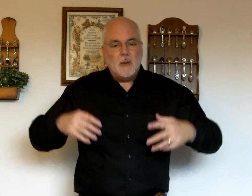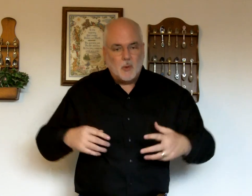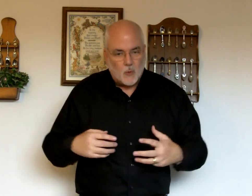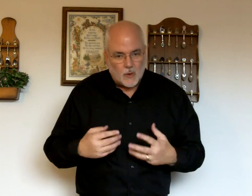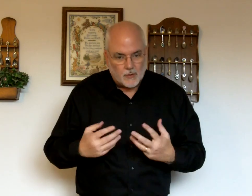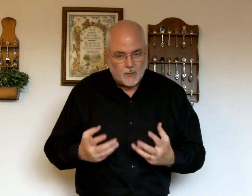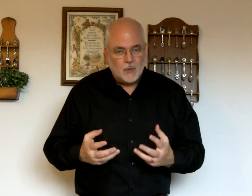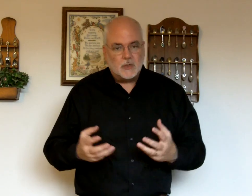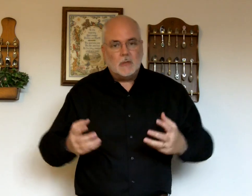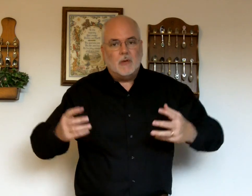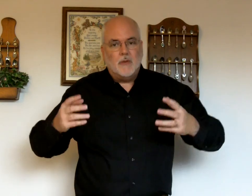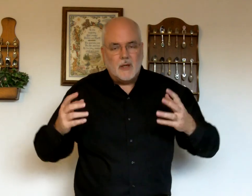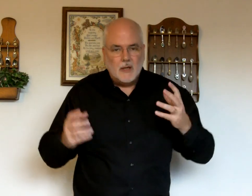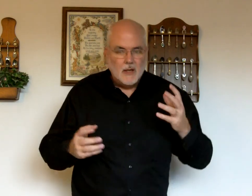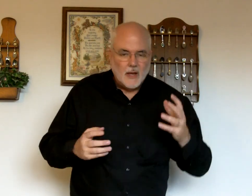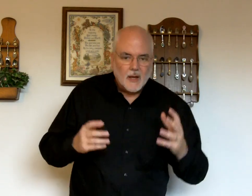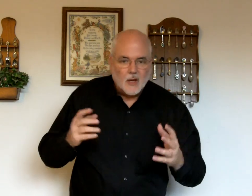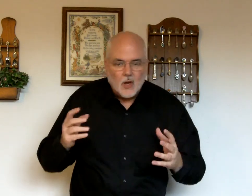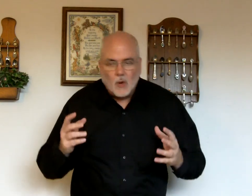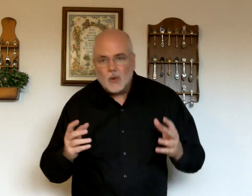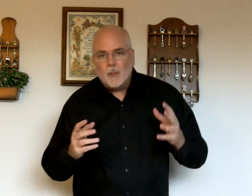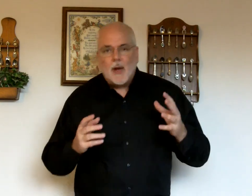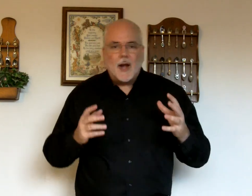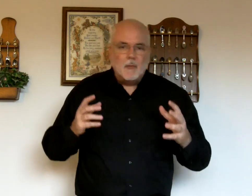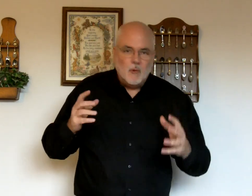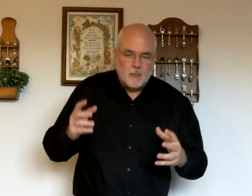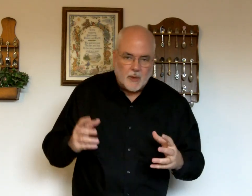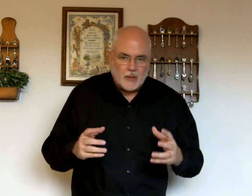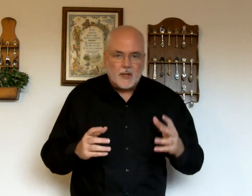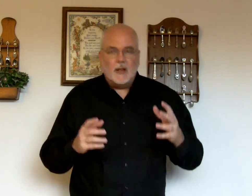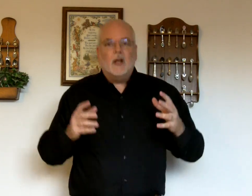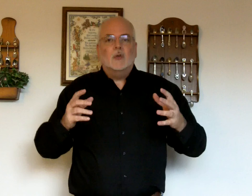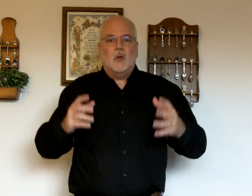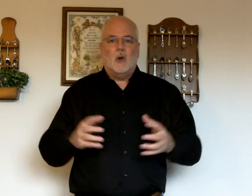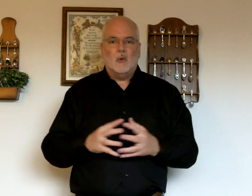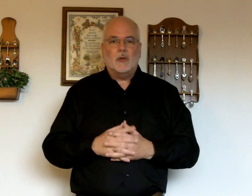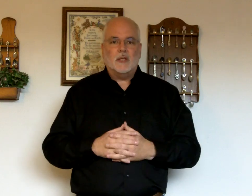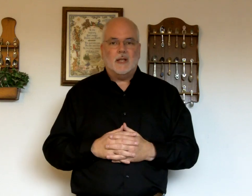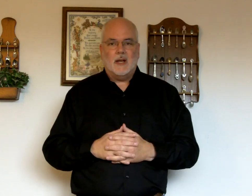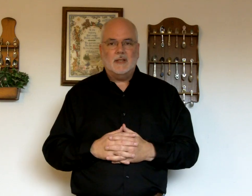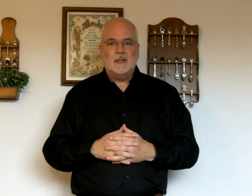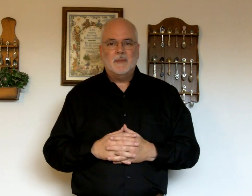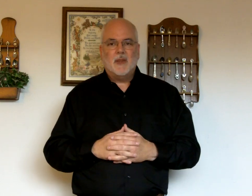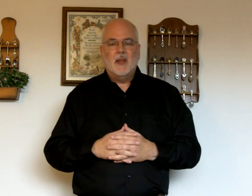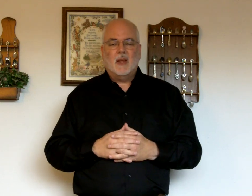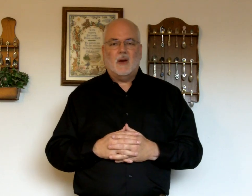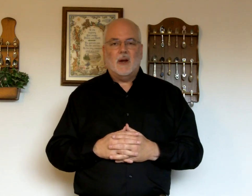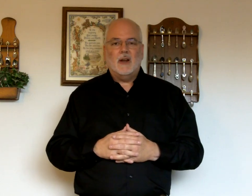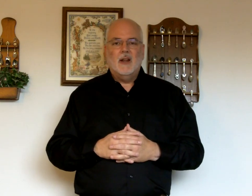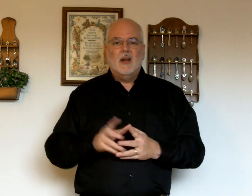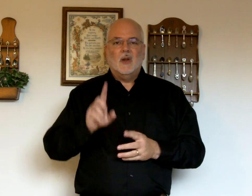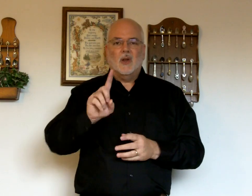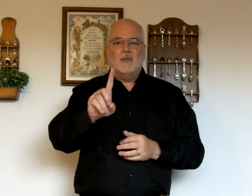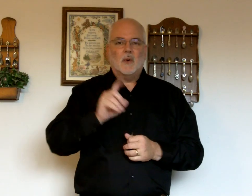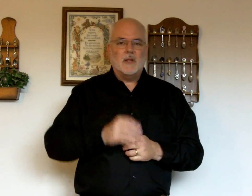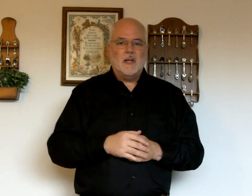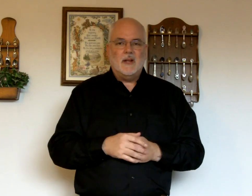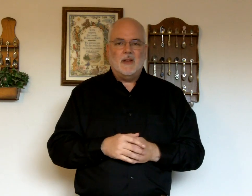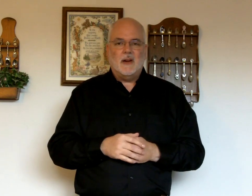able to work through. Some of the. You know. The body movement. That goes along with the signs. Alright. Looking forward to seeing you there.